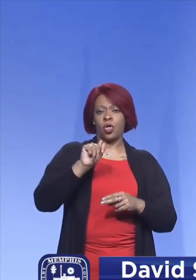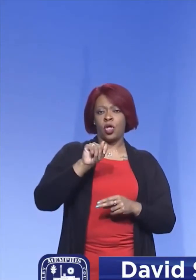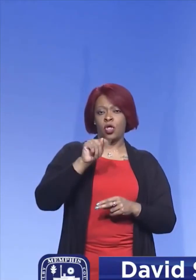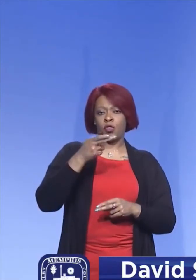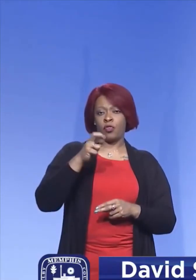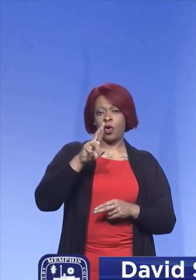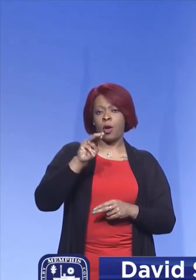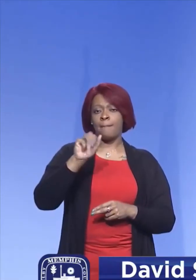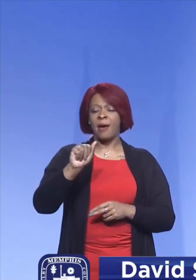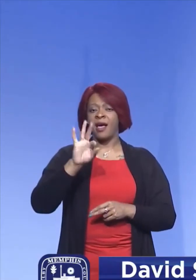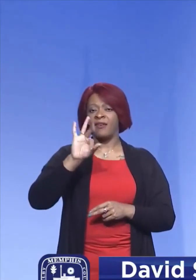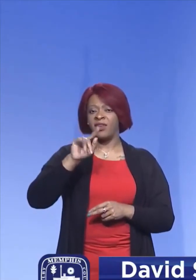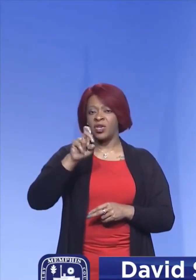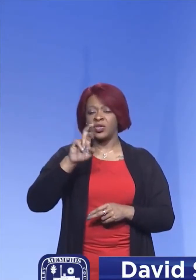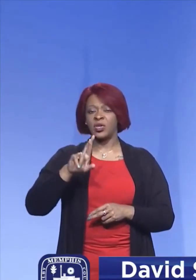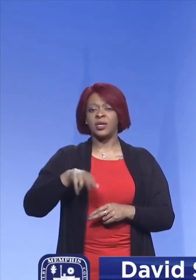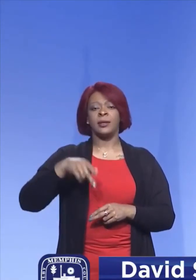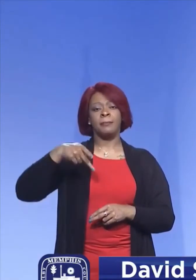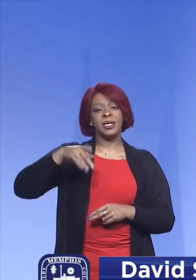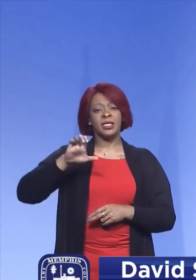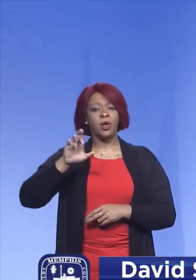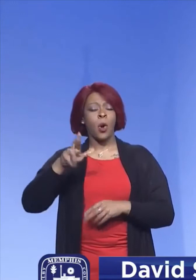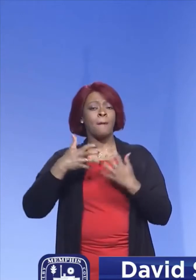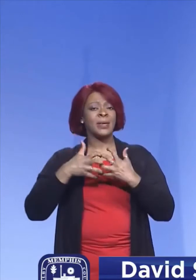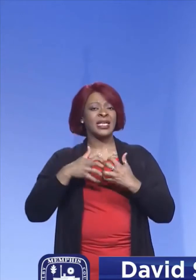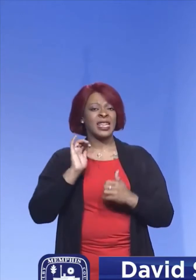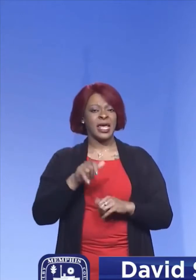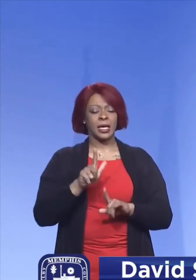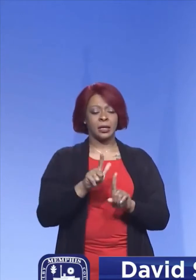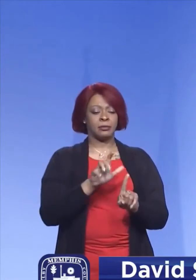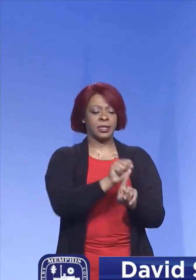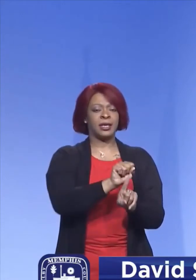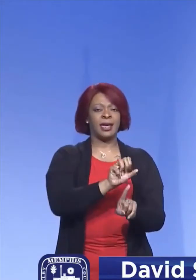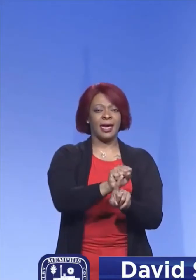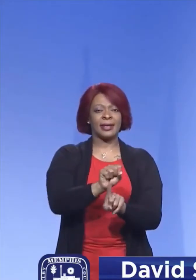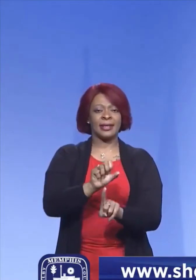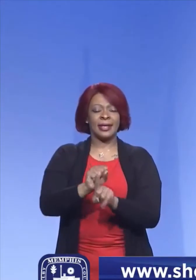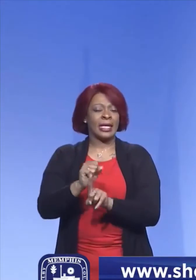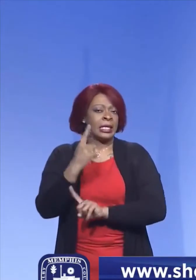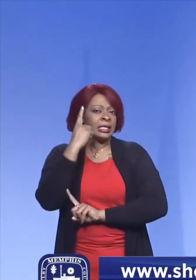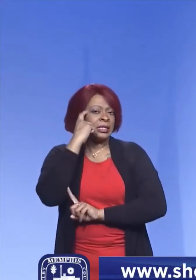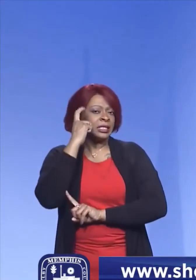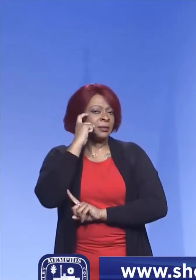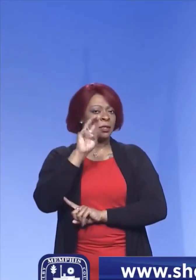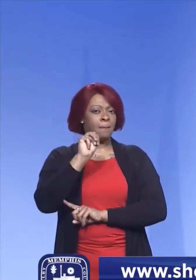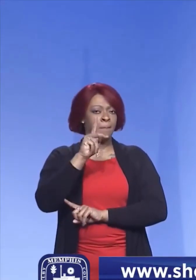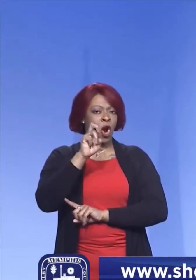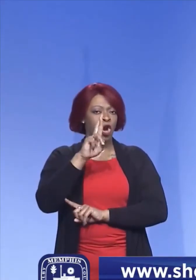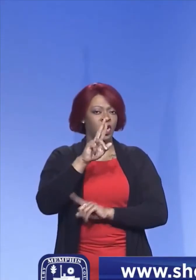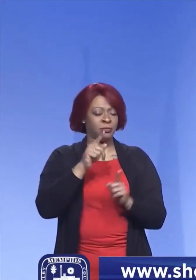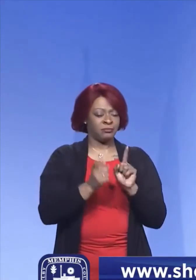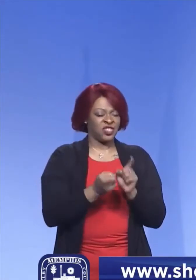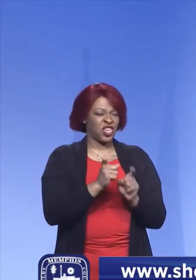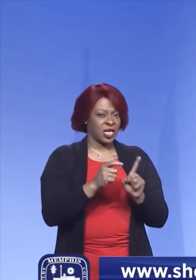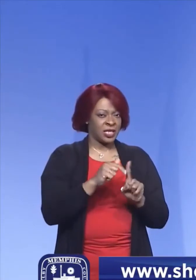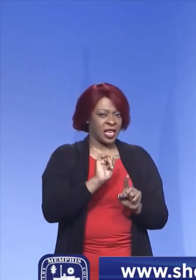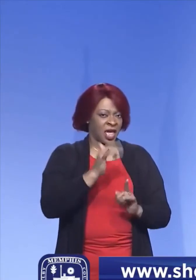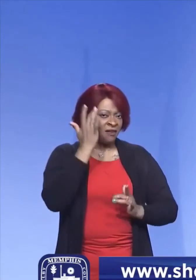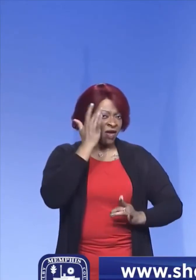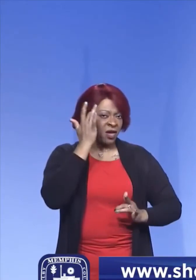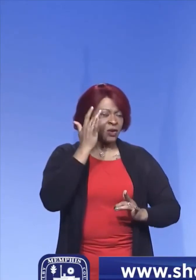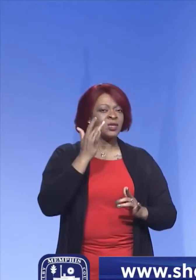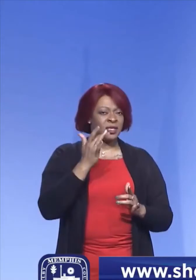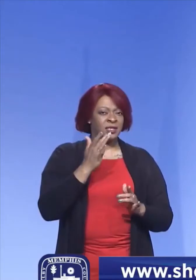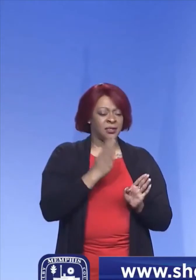PCR machine that can detect suspicious markers in the samples that are run on